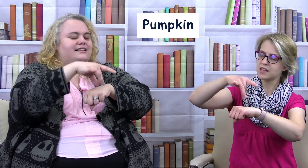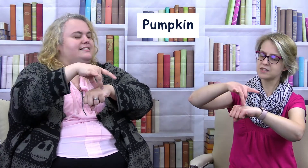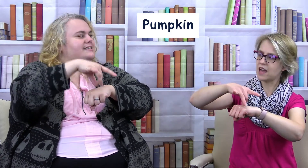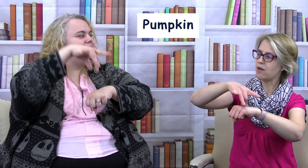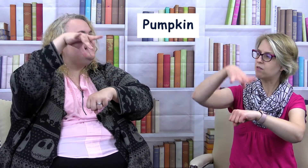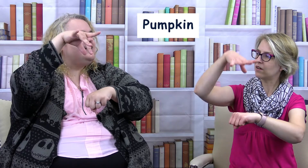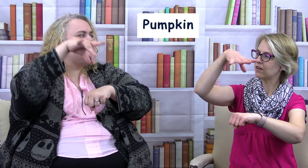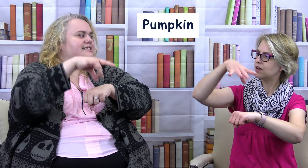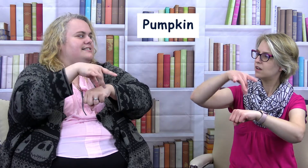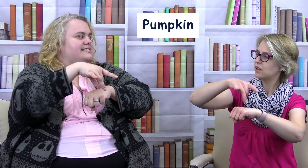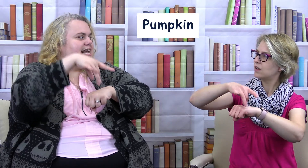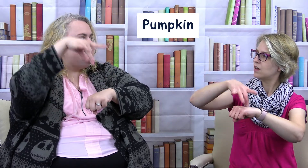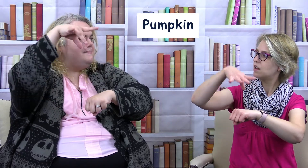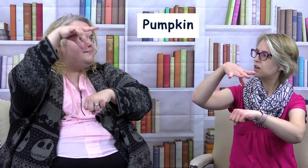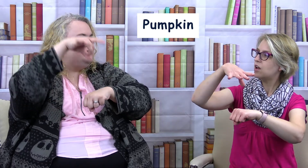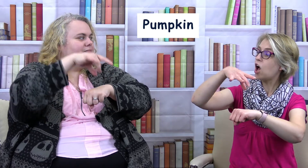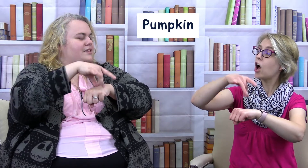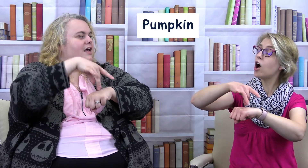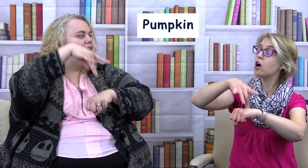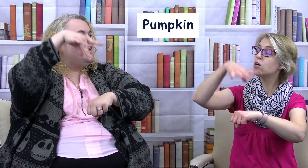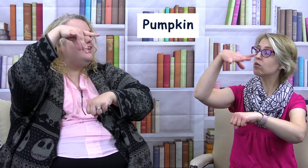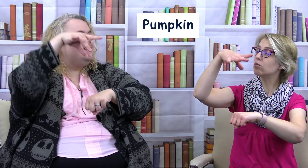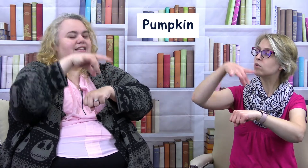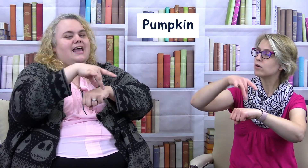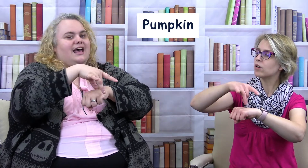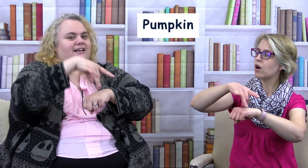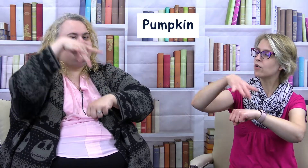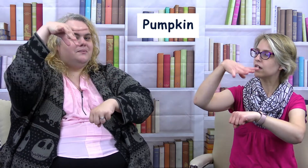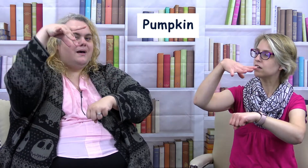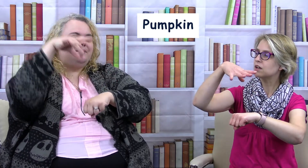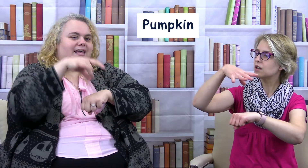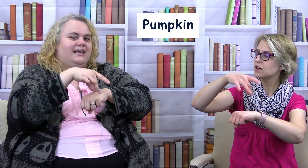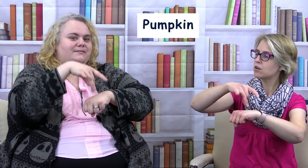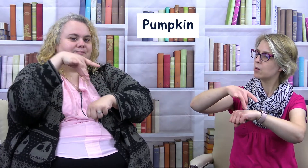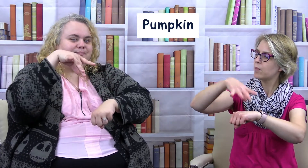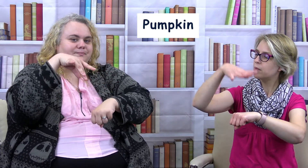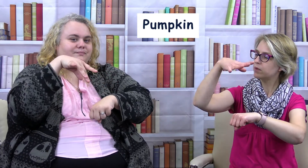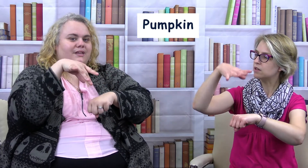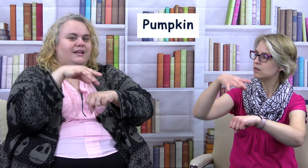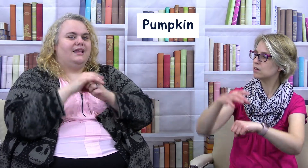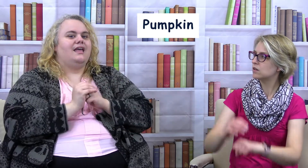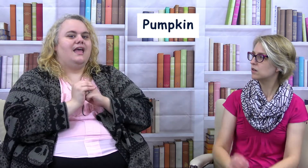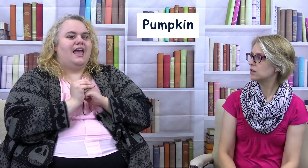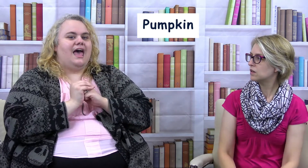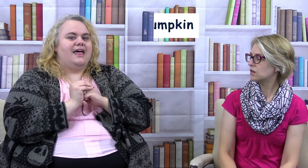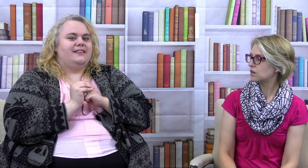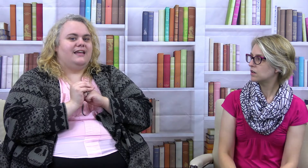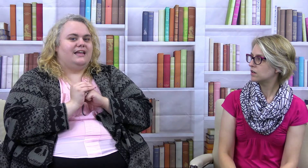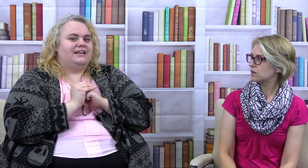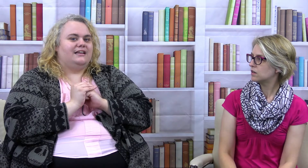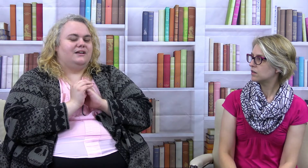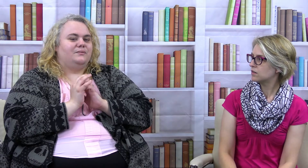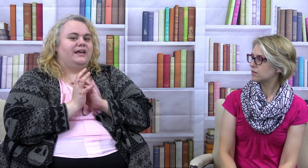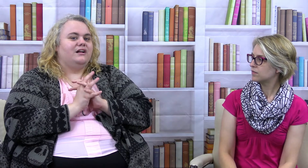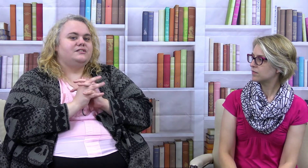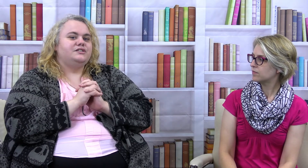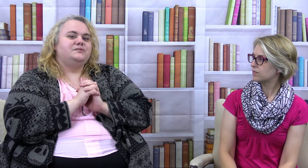guessed that one. Because of the stem. Oh. Yeah. Okay. pumpkin. And then we can also do